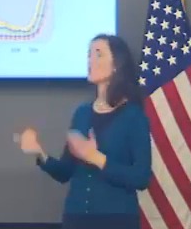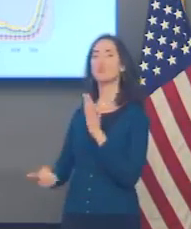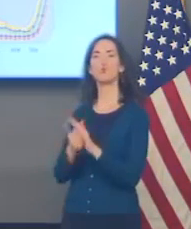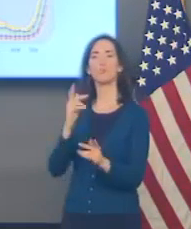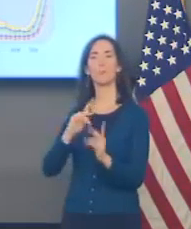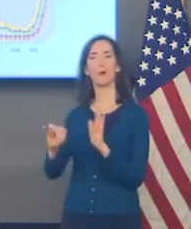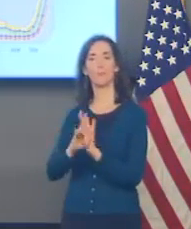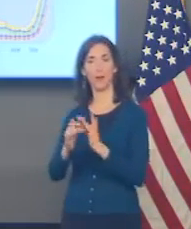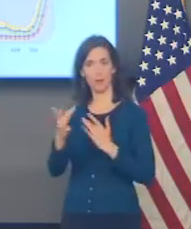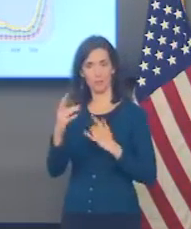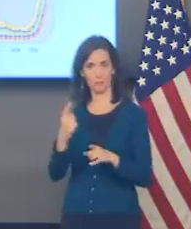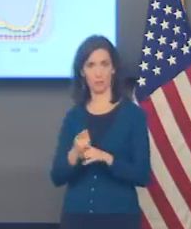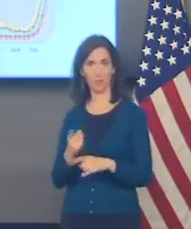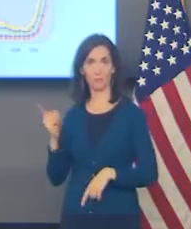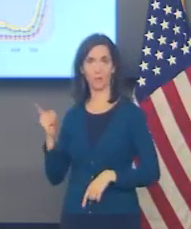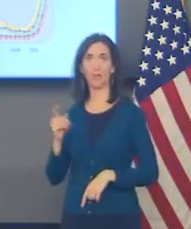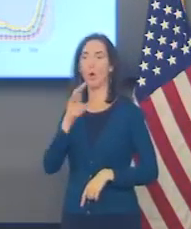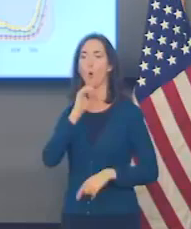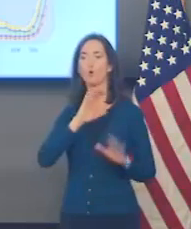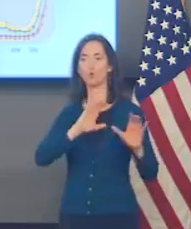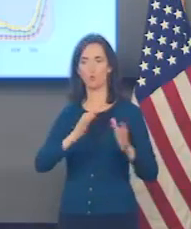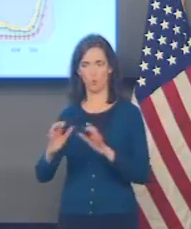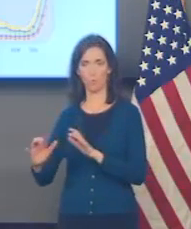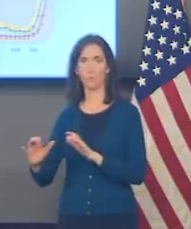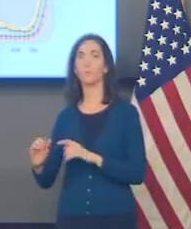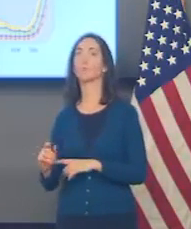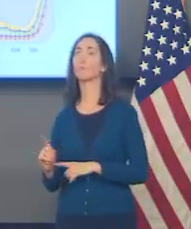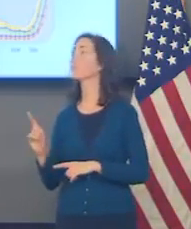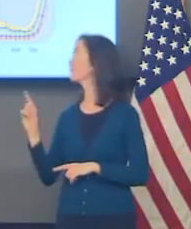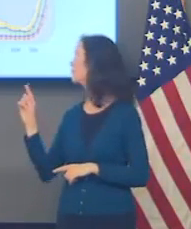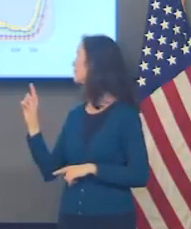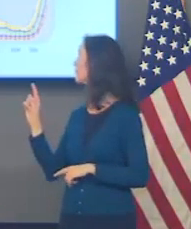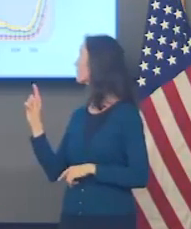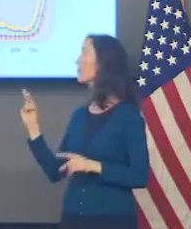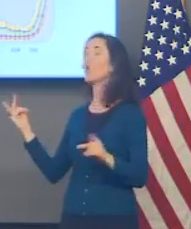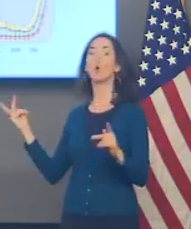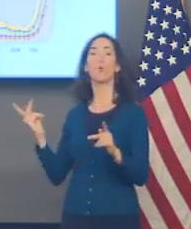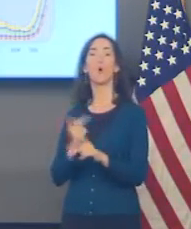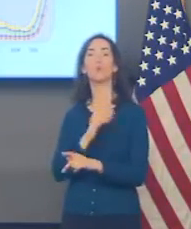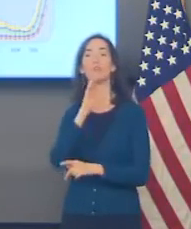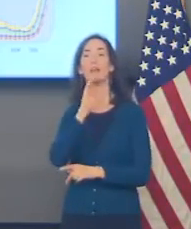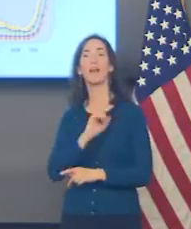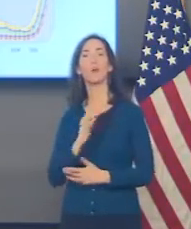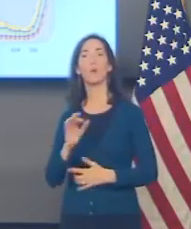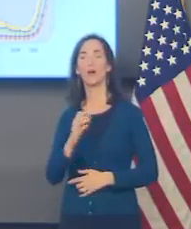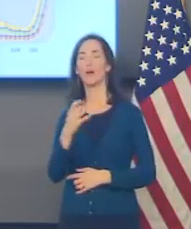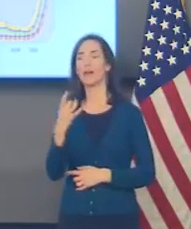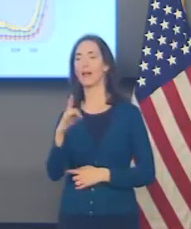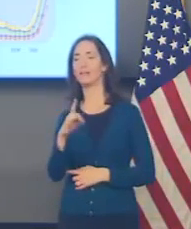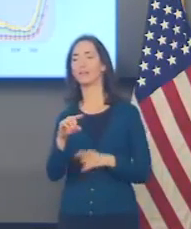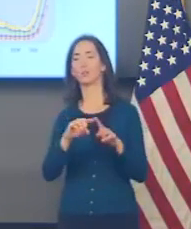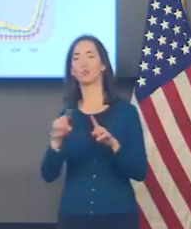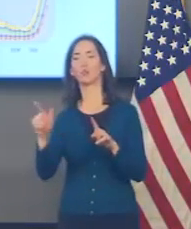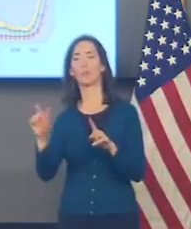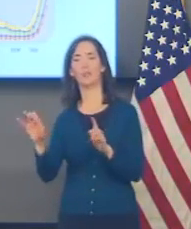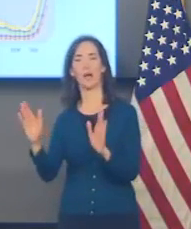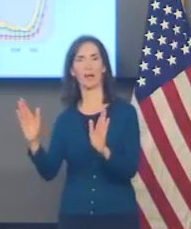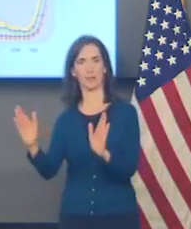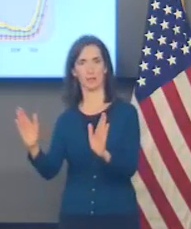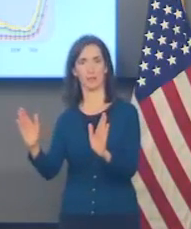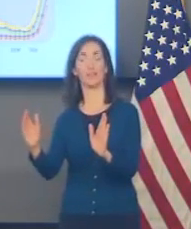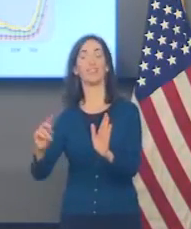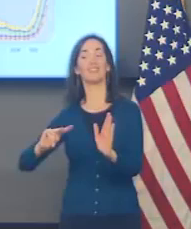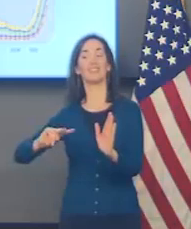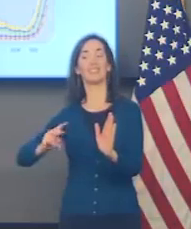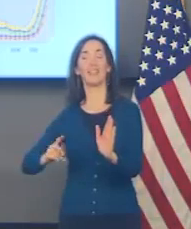broken out by age groups. And the number one age group in terms of new cases, 18 through 29 year olds, followed second